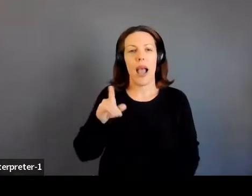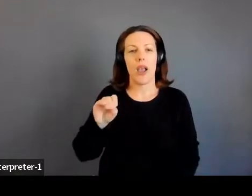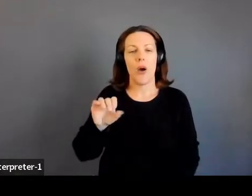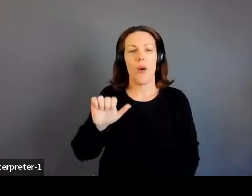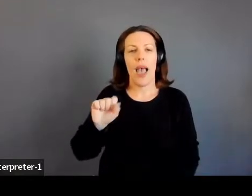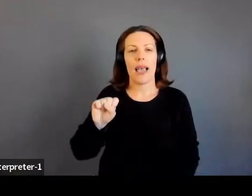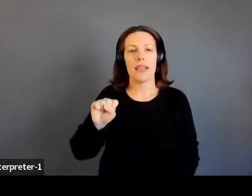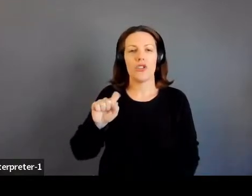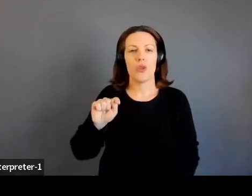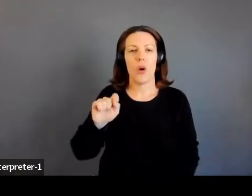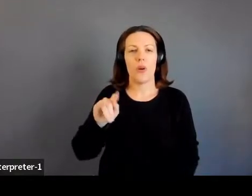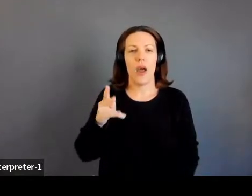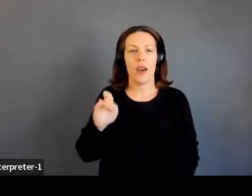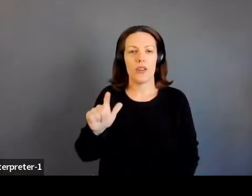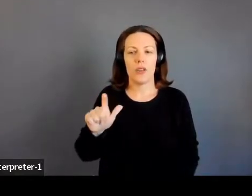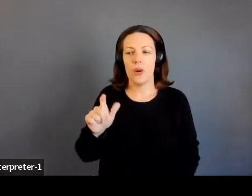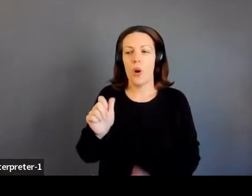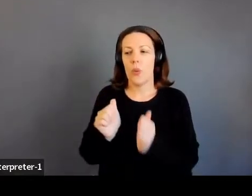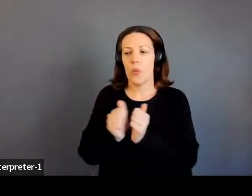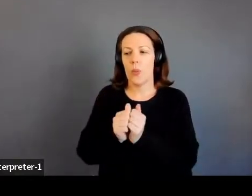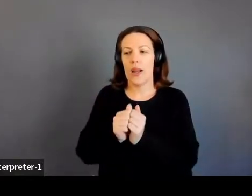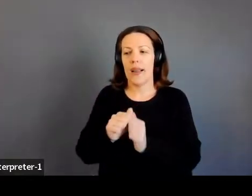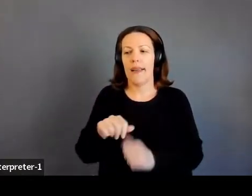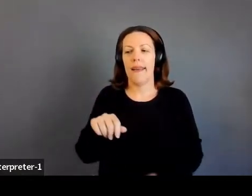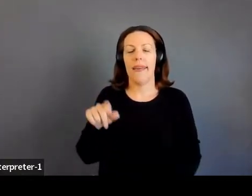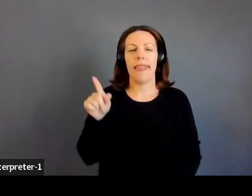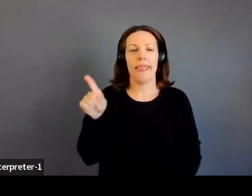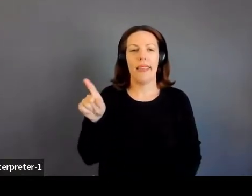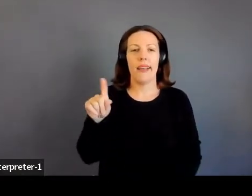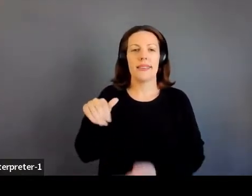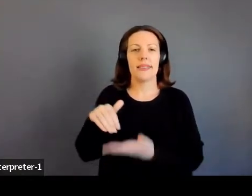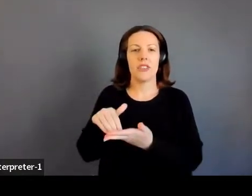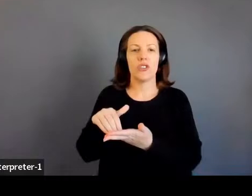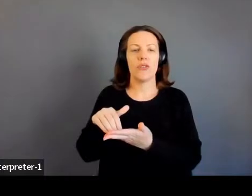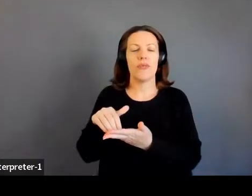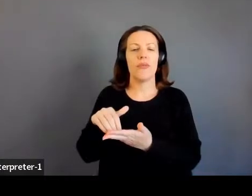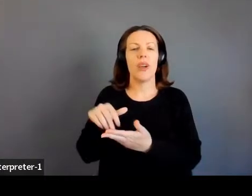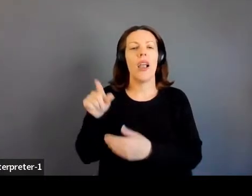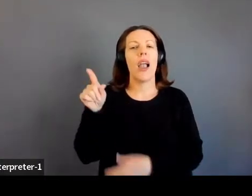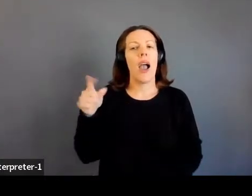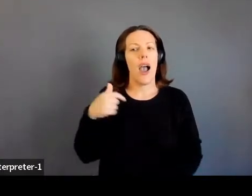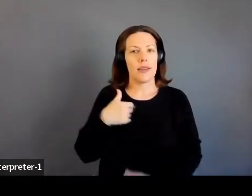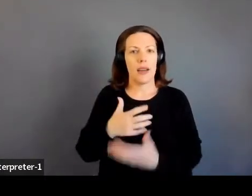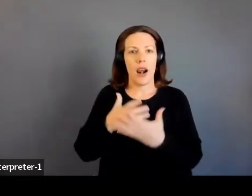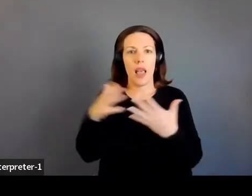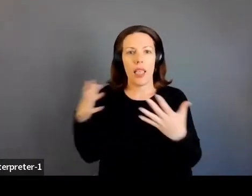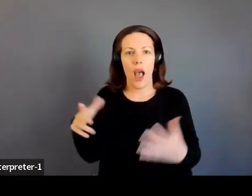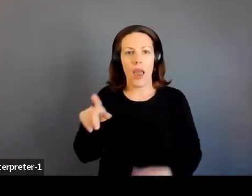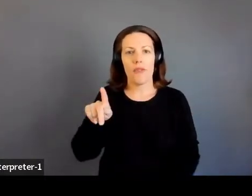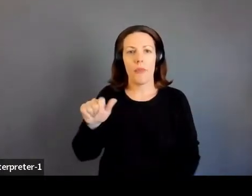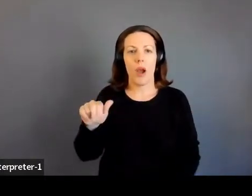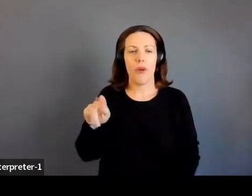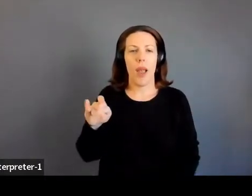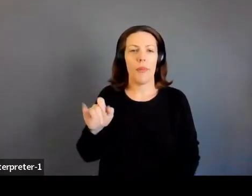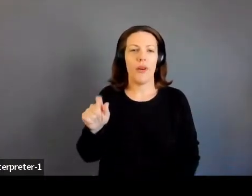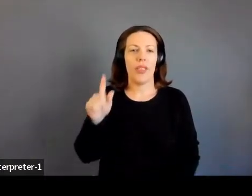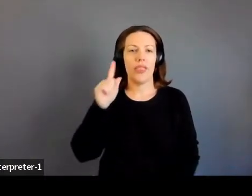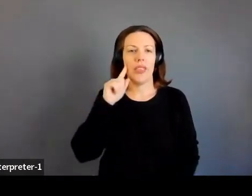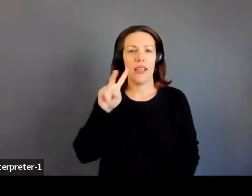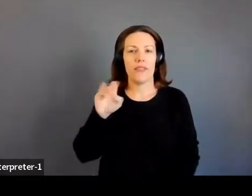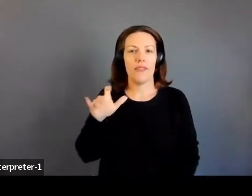the International Institute for Astronautical Sciences. And what that meant was I did a lot of parabolas. So think vomit comet.